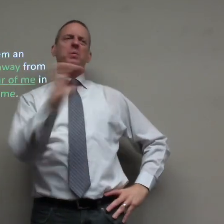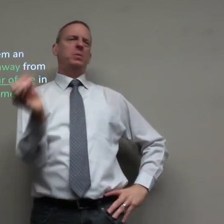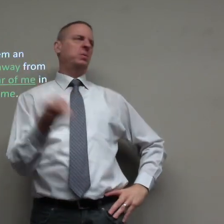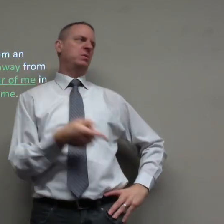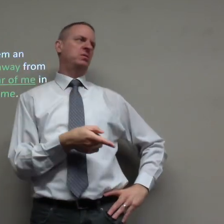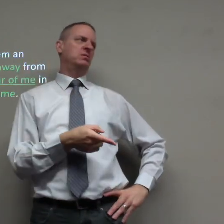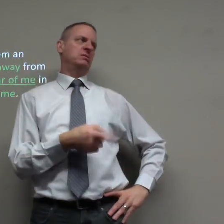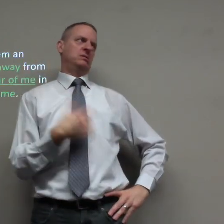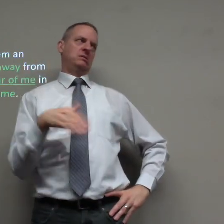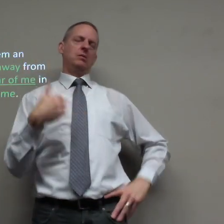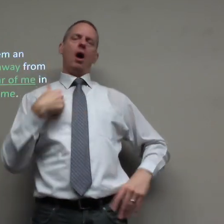Except they have no fear.